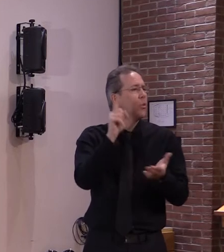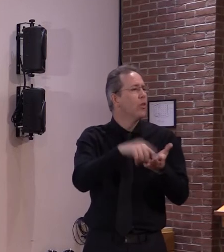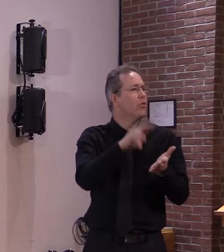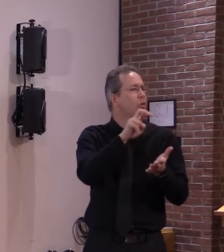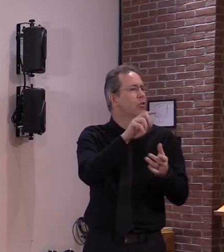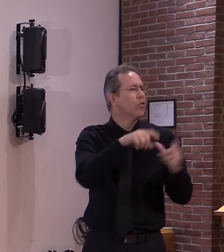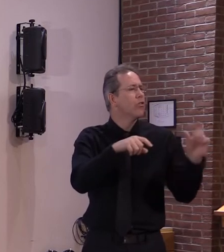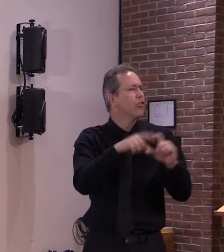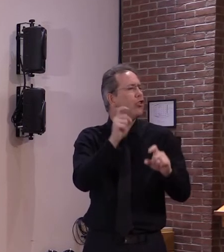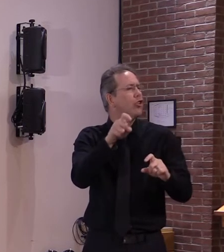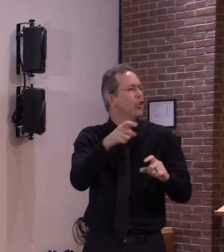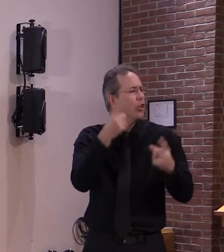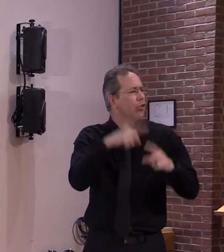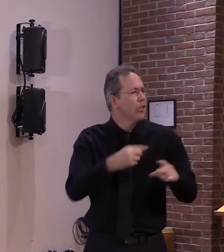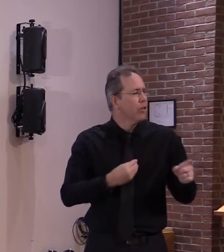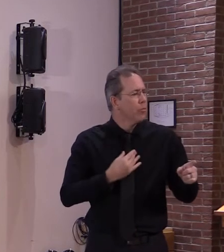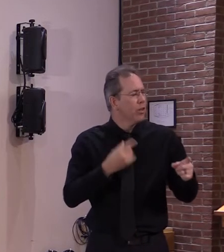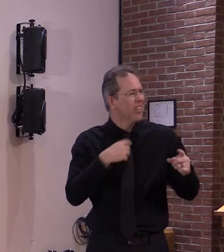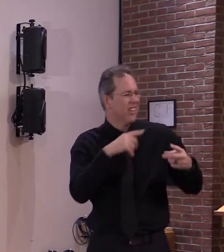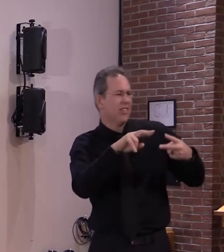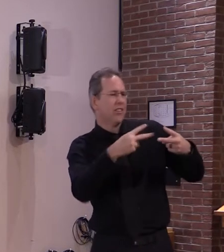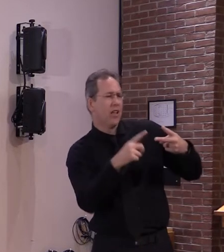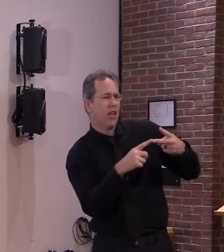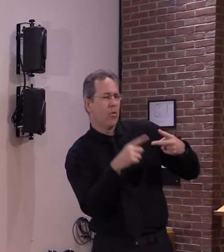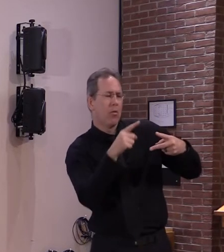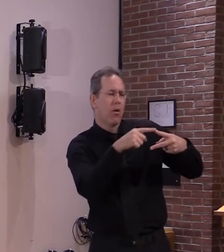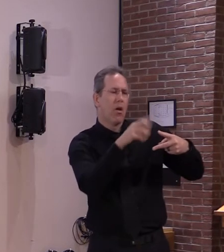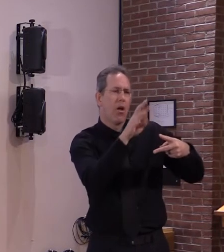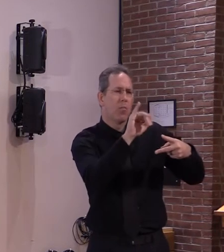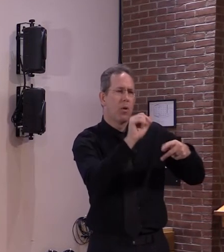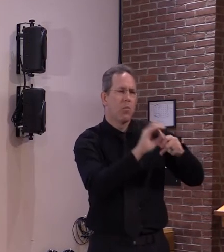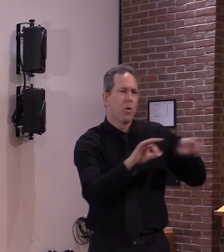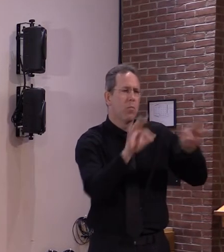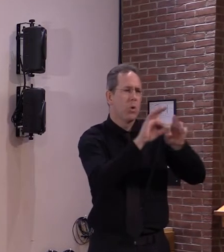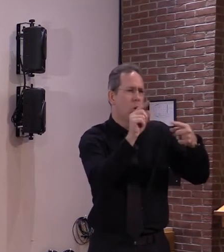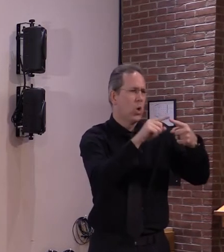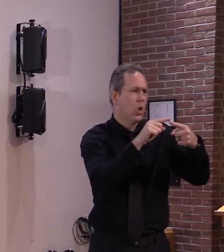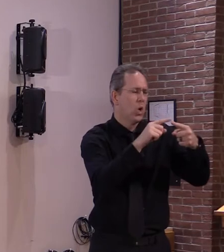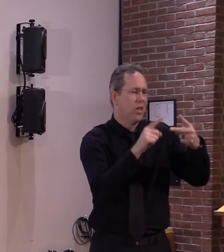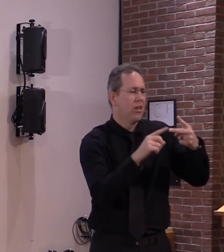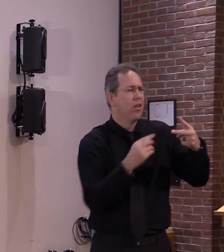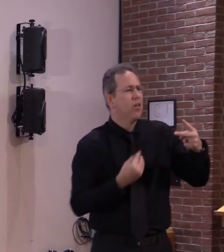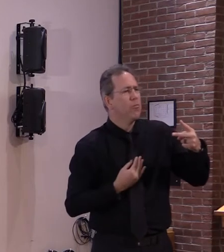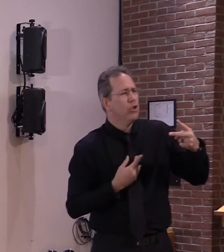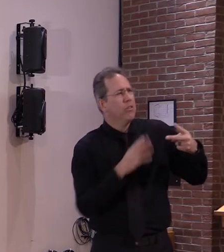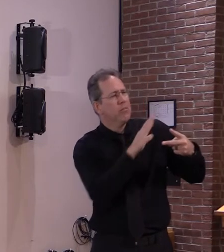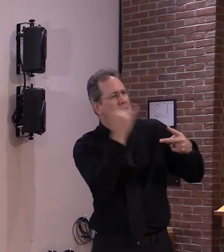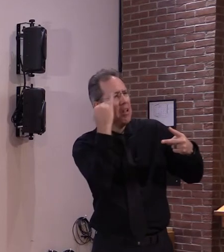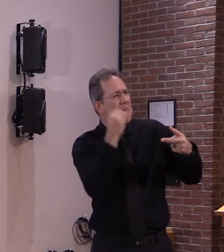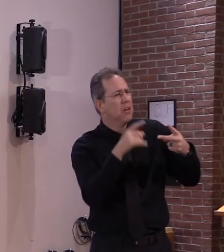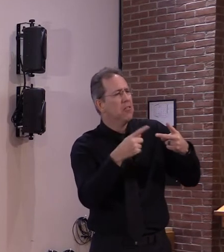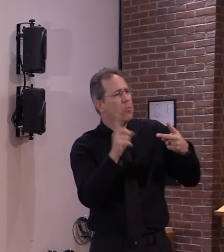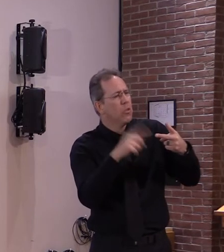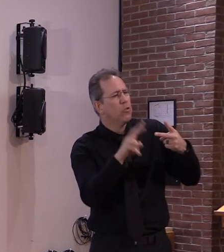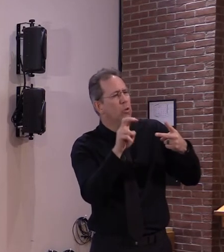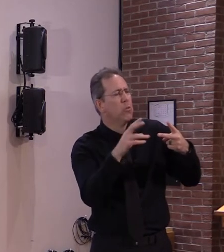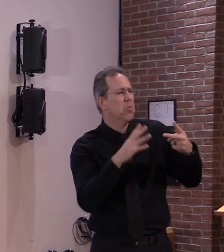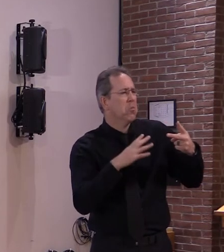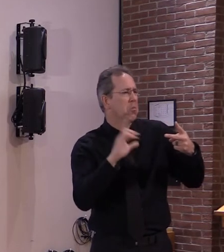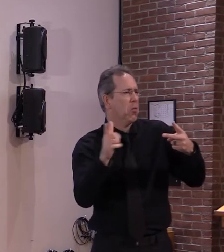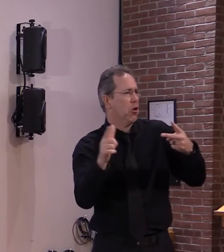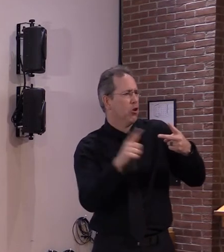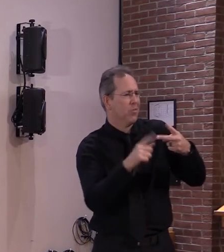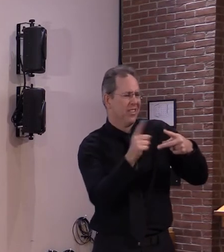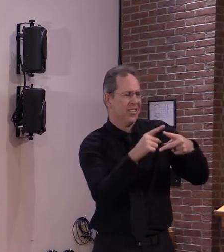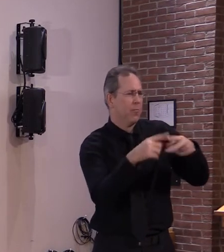uh dilemma and just to clarify if they gave you the nod to use the trust fund